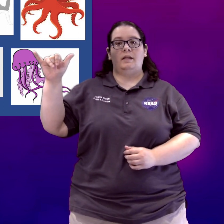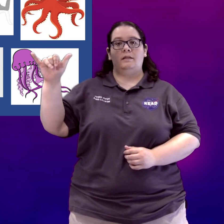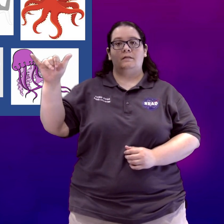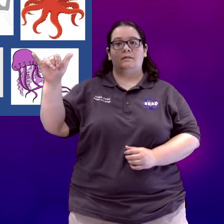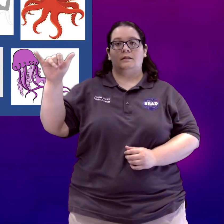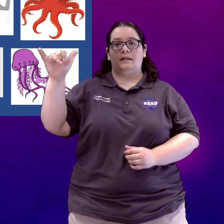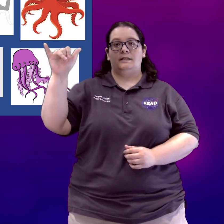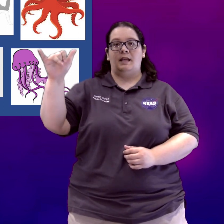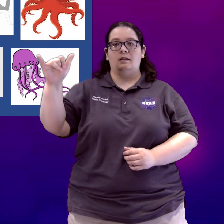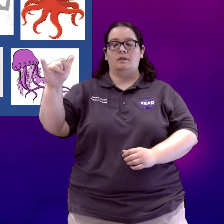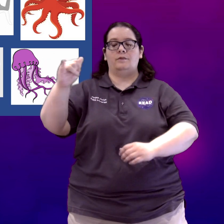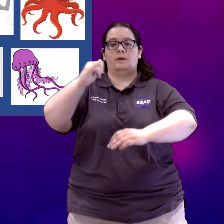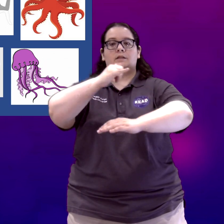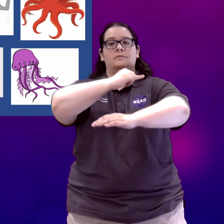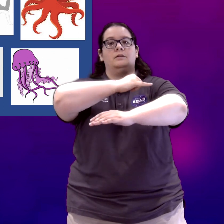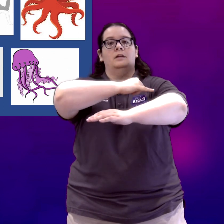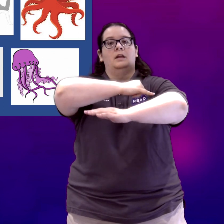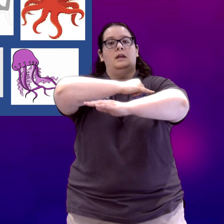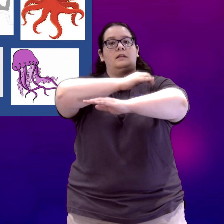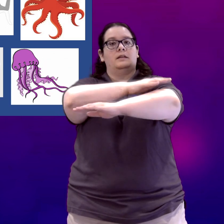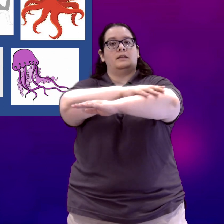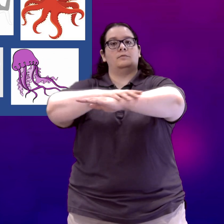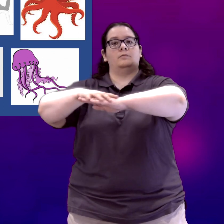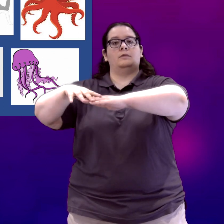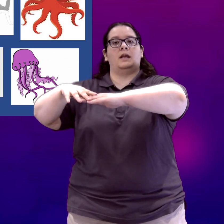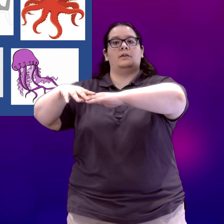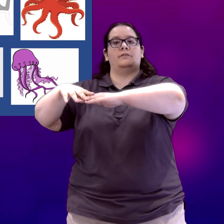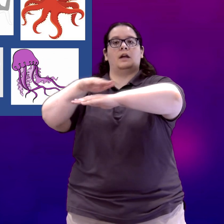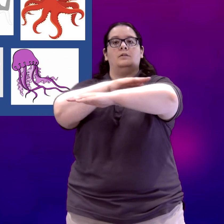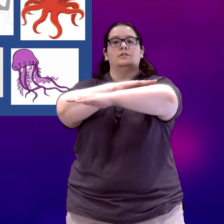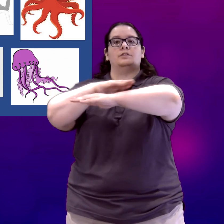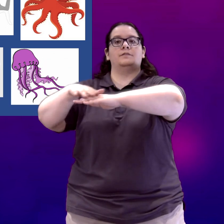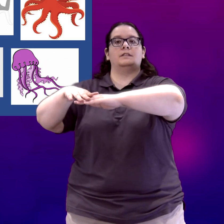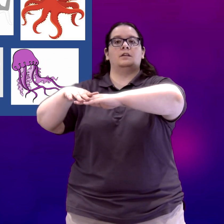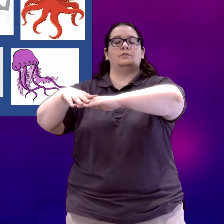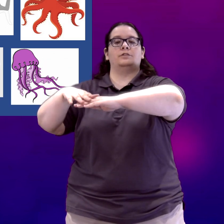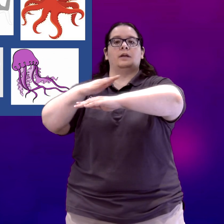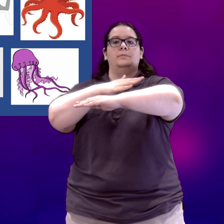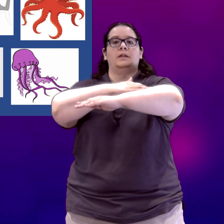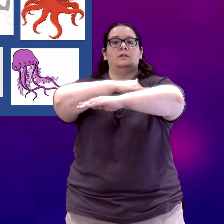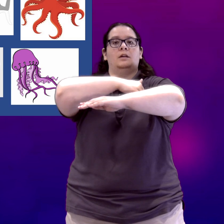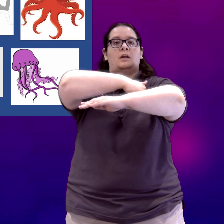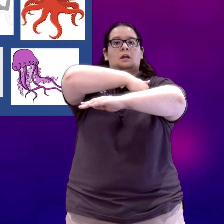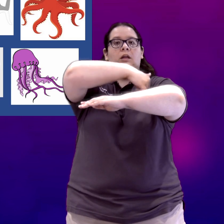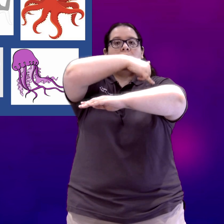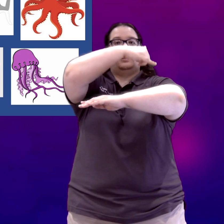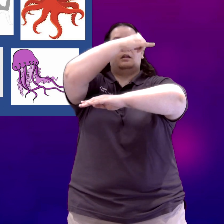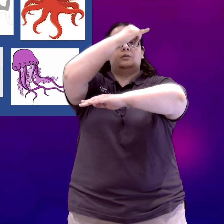like the tail of the whale. And then again, we have our surface of the ocean right up there. And the